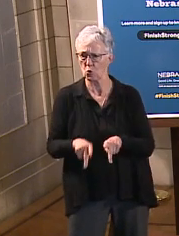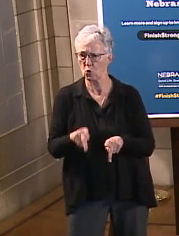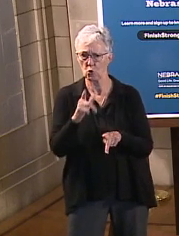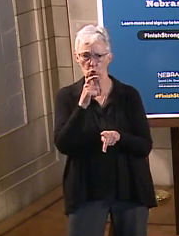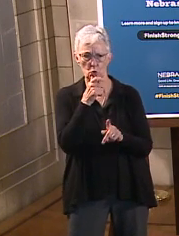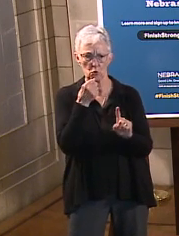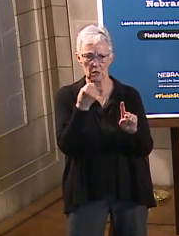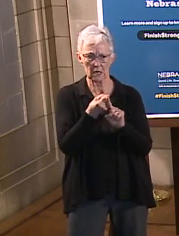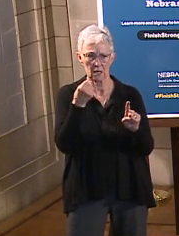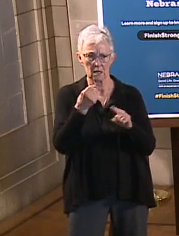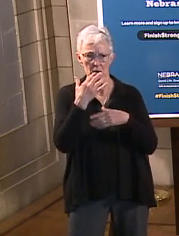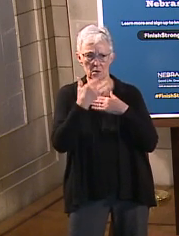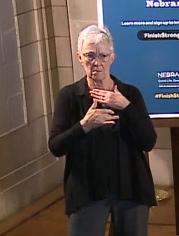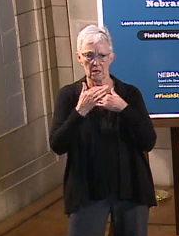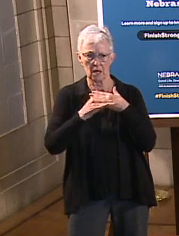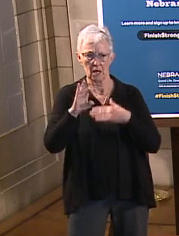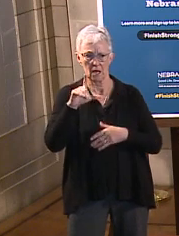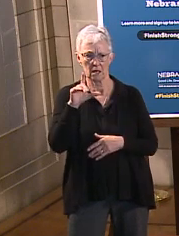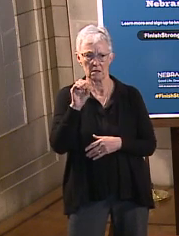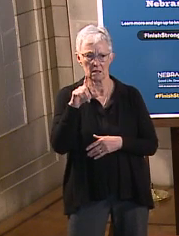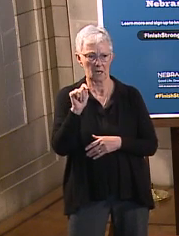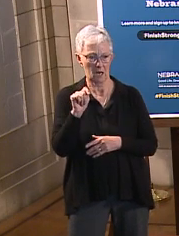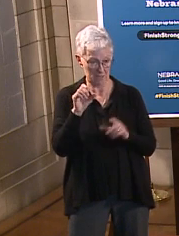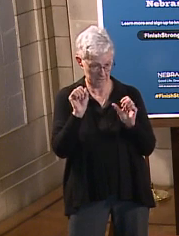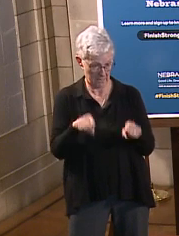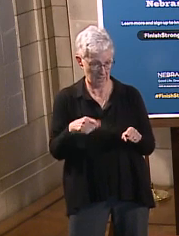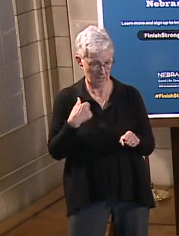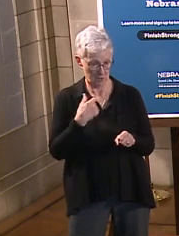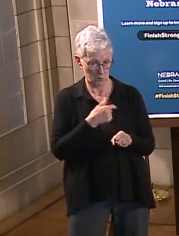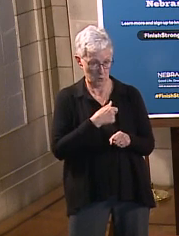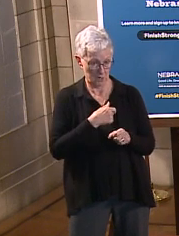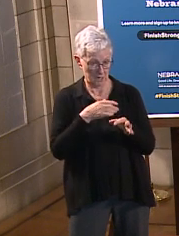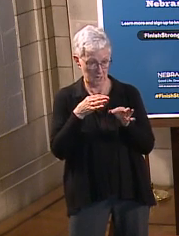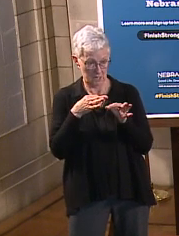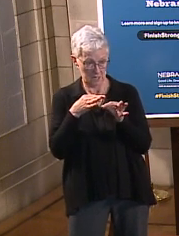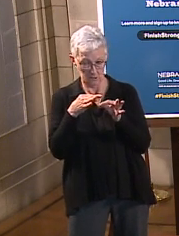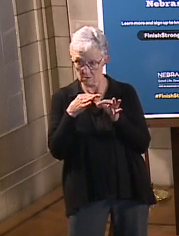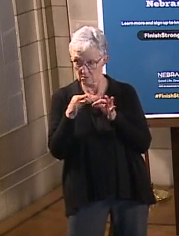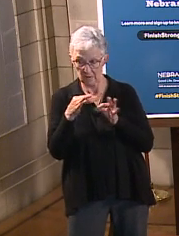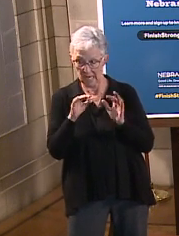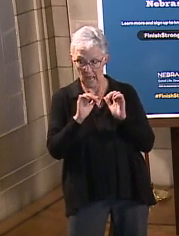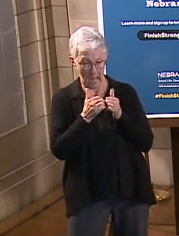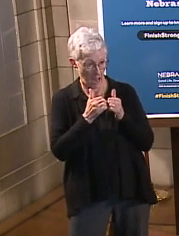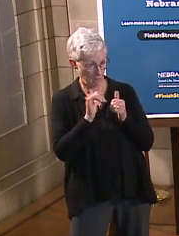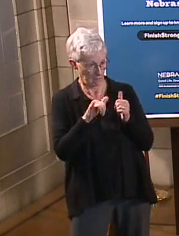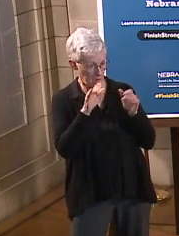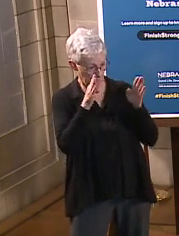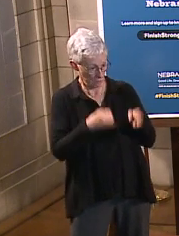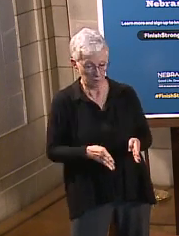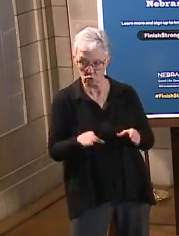blood clot where they are right now? Dr. Antone or Felicia, do you want to address that? Dr. Antone, do want to come up and talk about that?